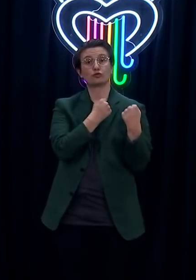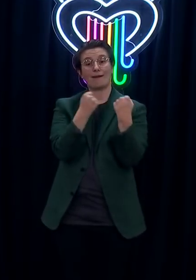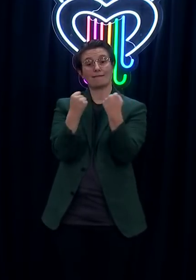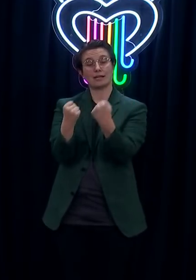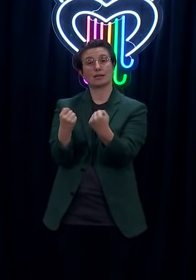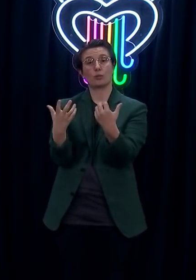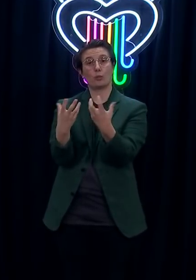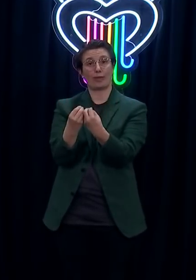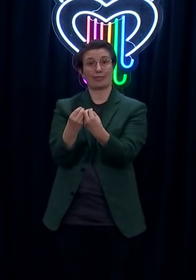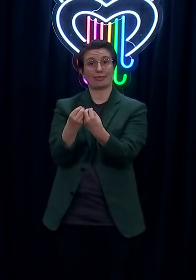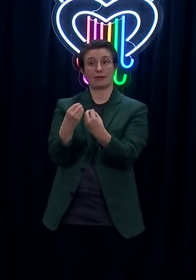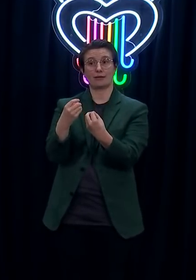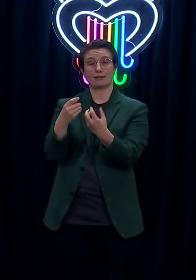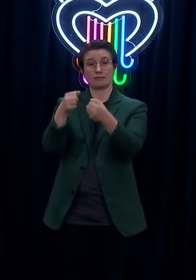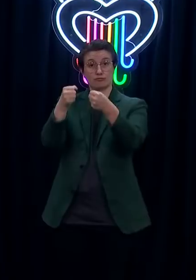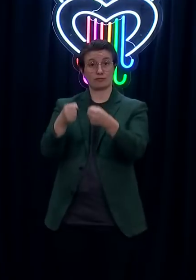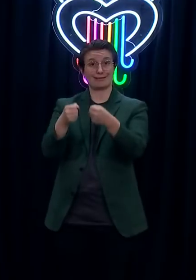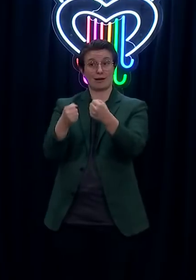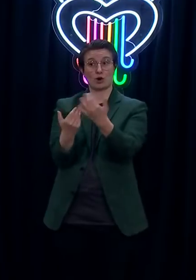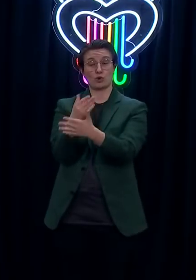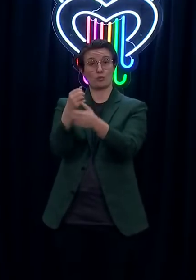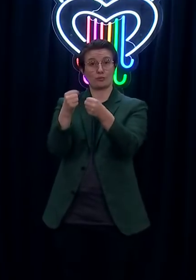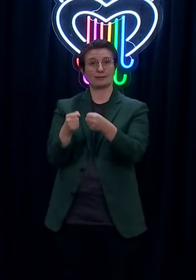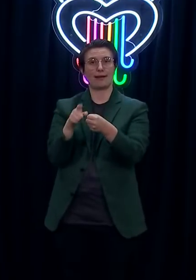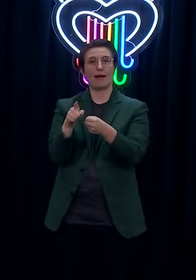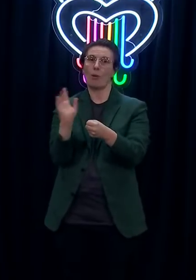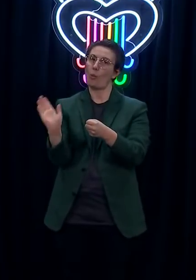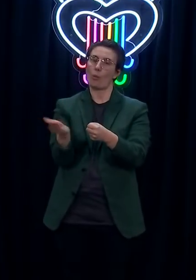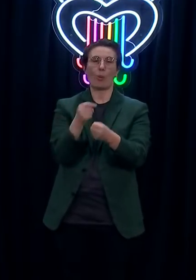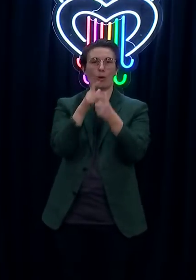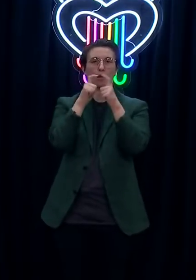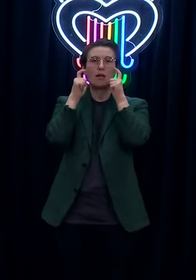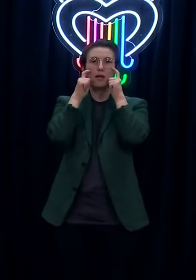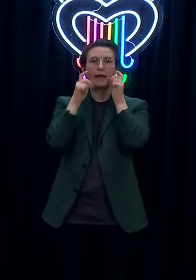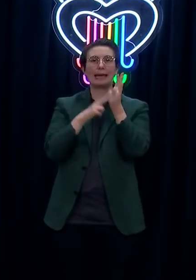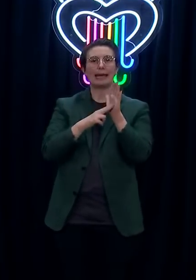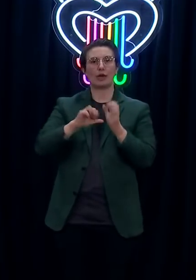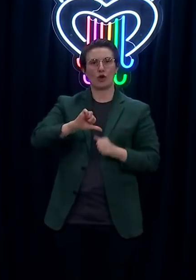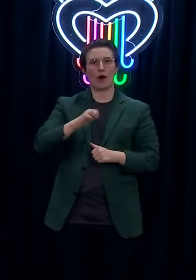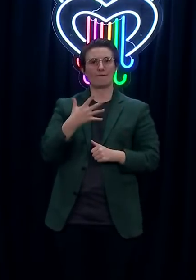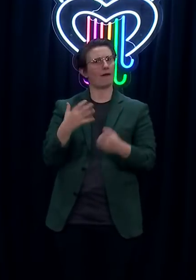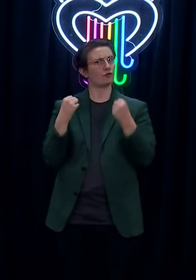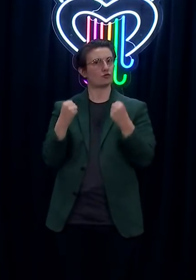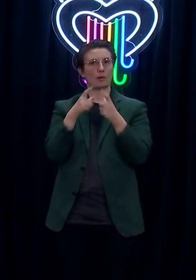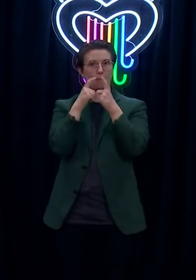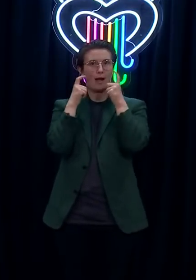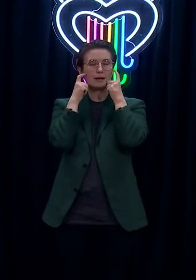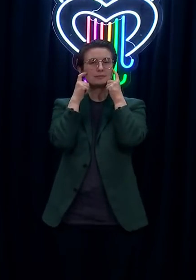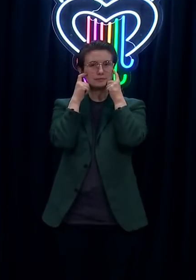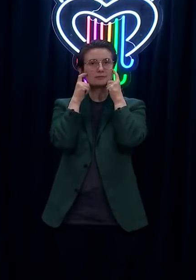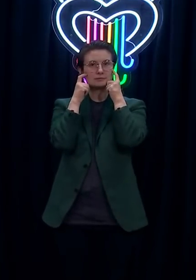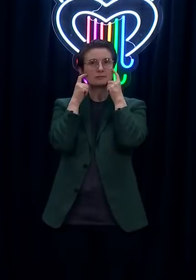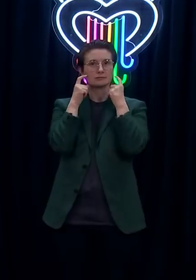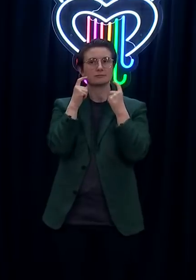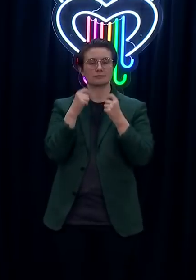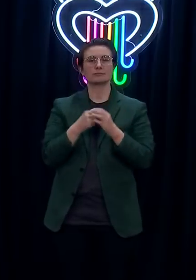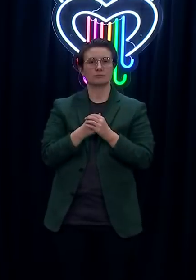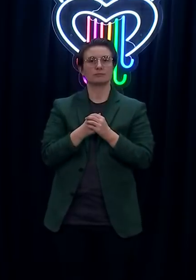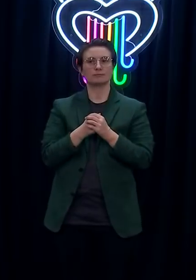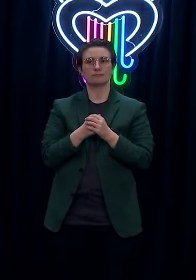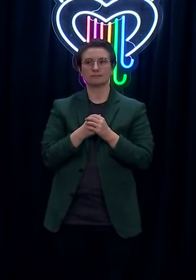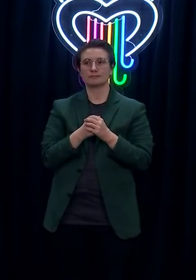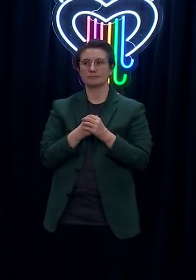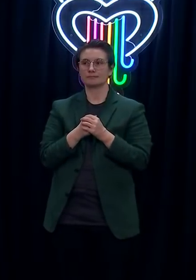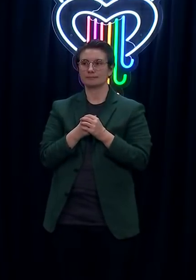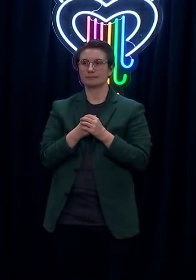N95 masks. So as soon as they had detained the individual, an N95 mask was applied for everyone for the purpose of transportation. They